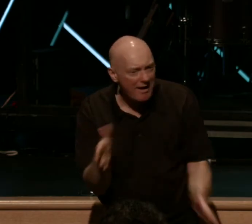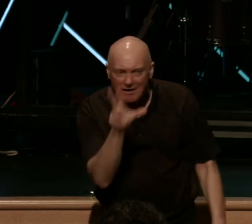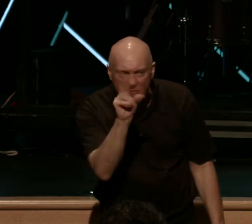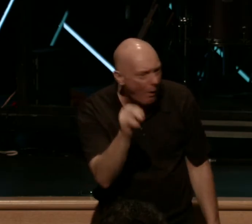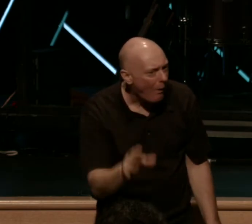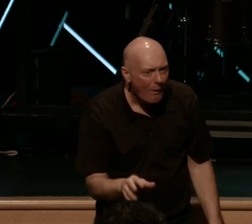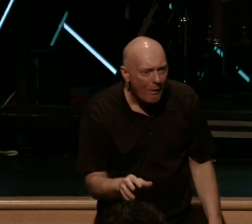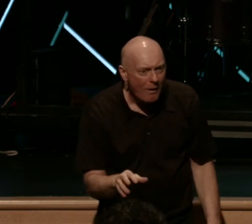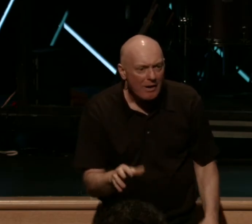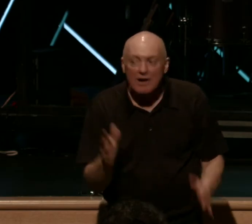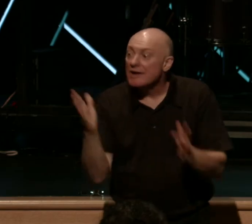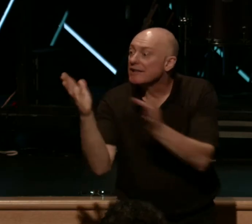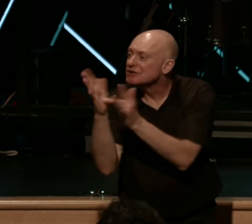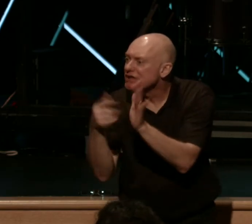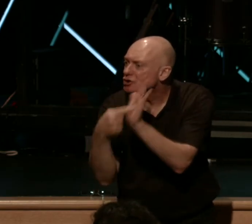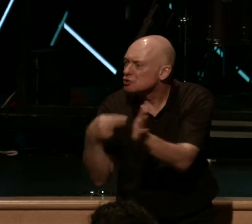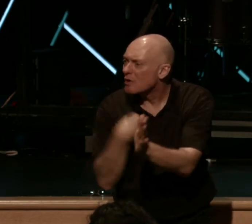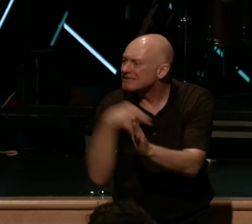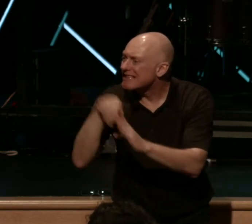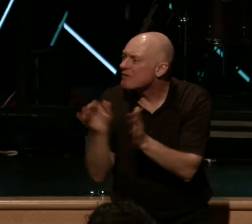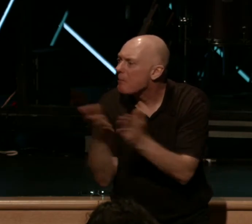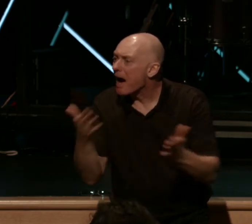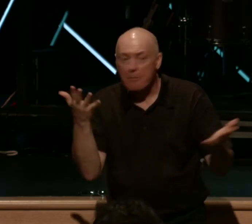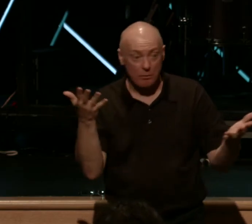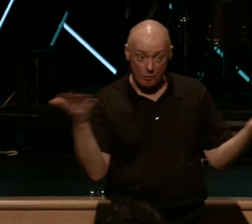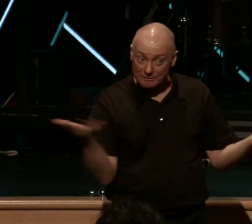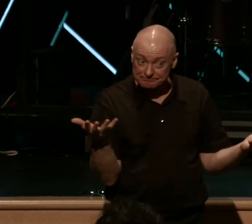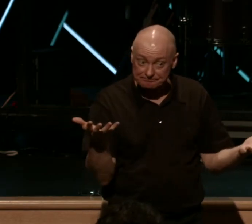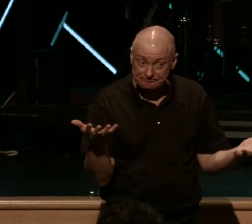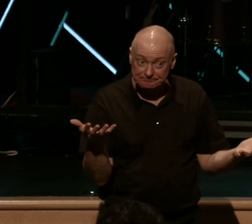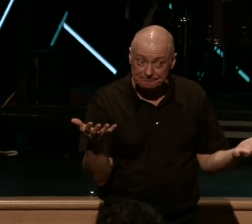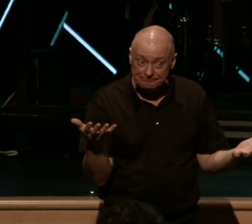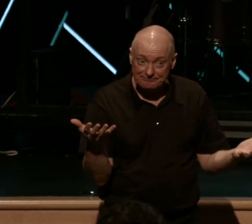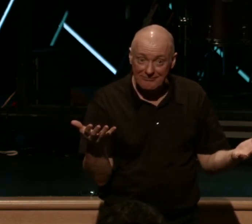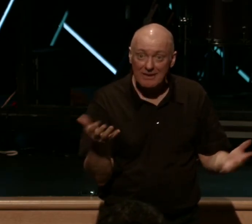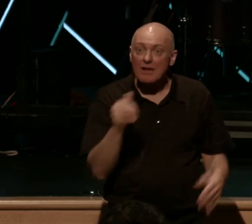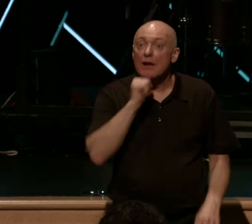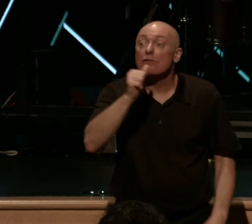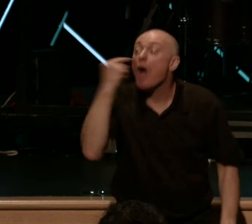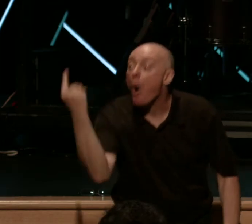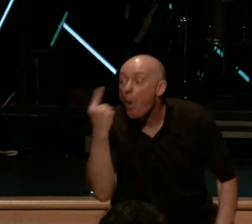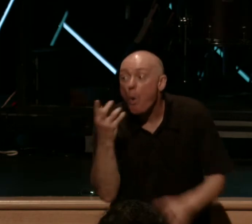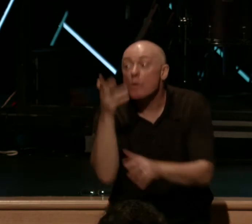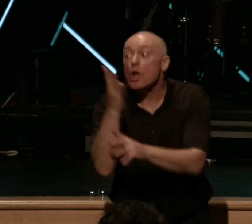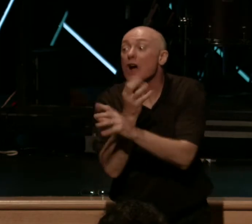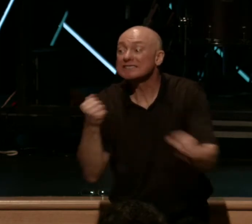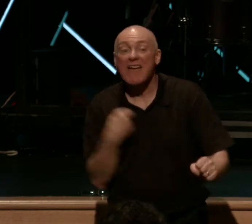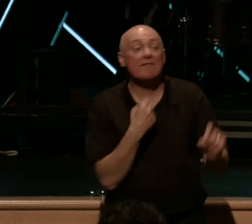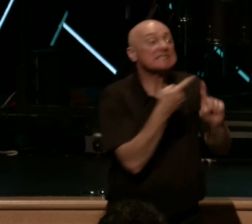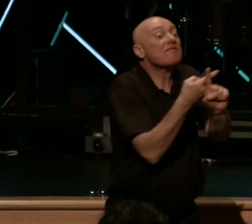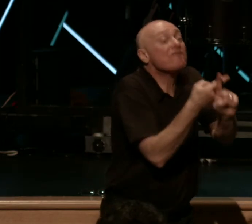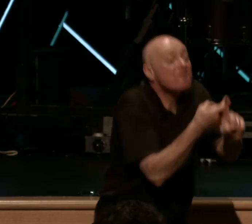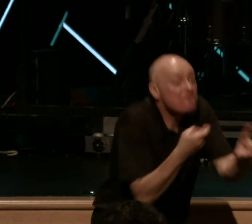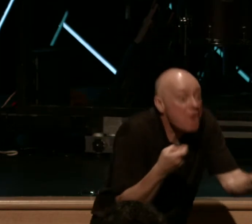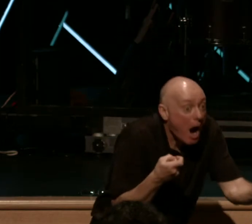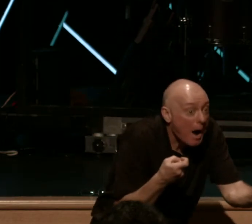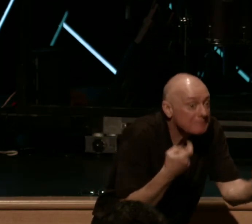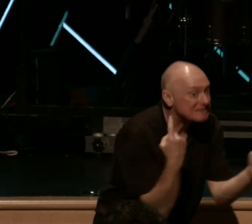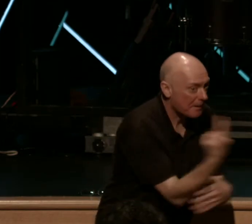See, what Jesus shows us in the Bible is this, and I want you to get this. Not only does God save us from something, get this, God